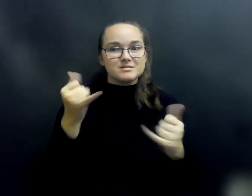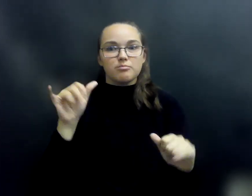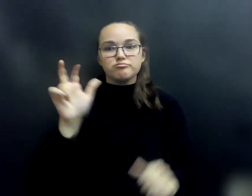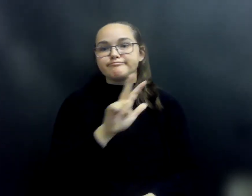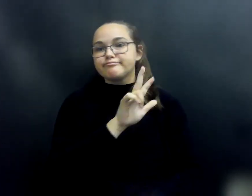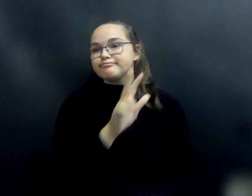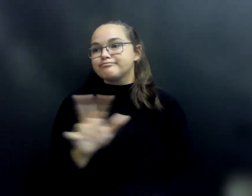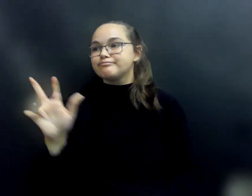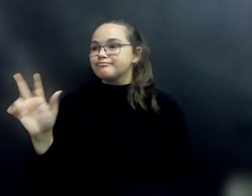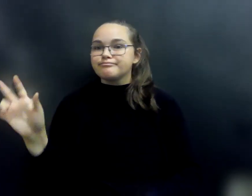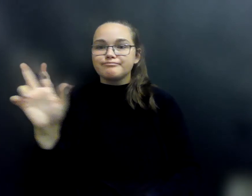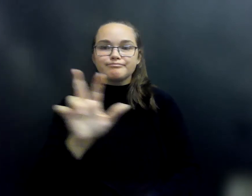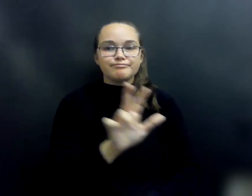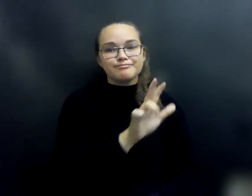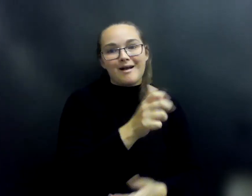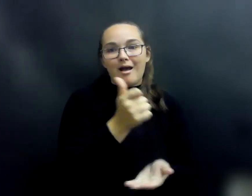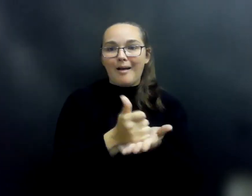helping anyone who needs their assistance.